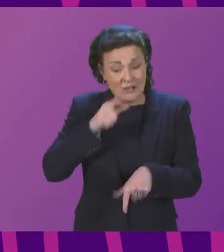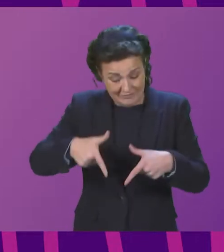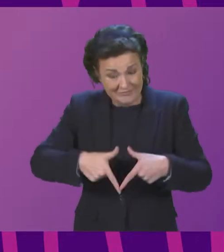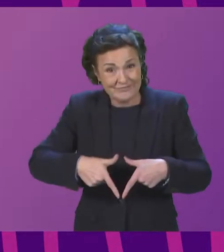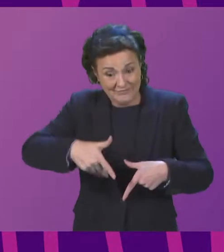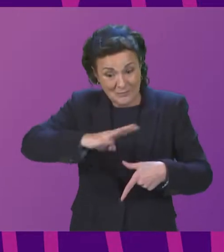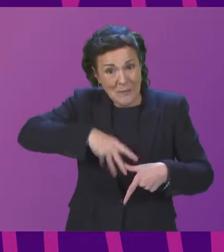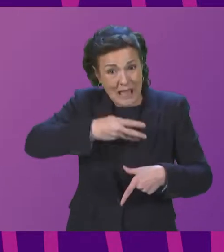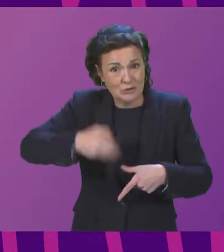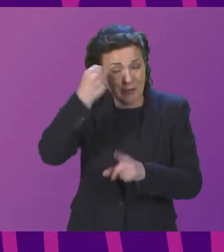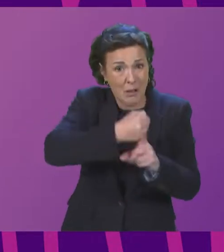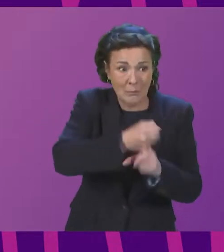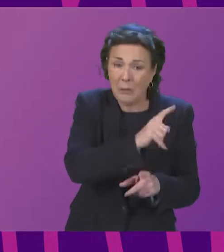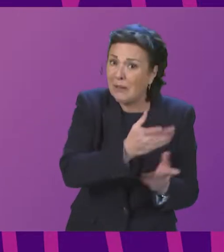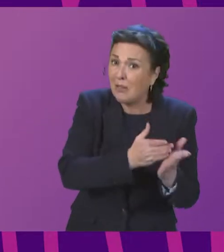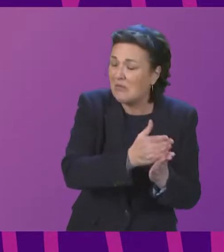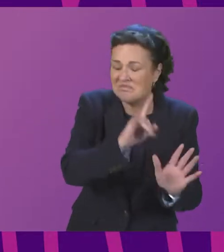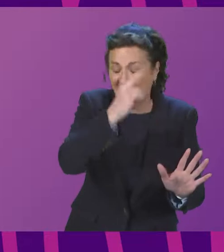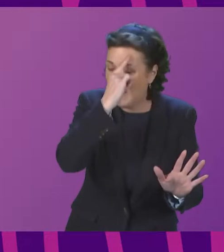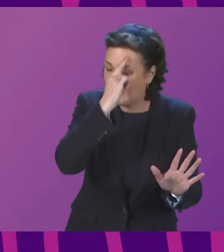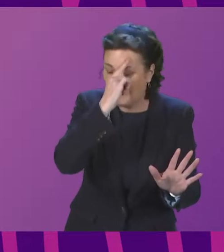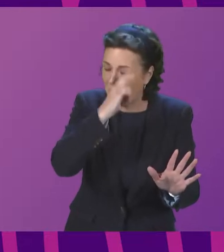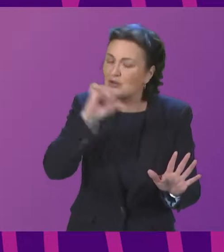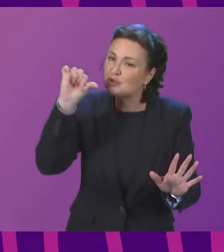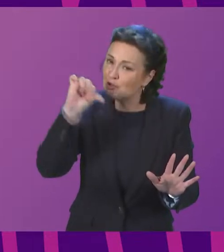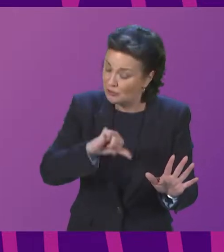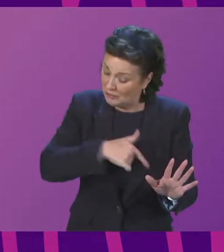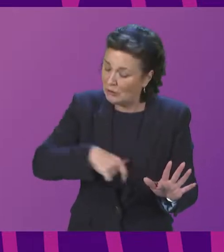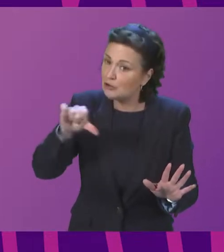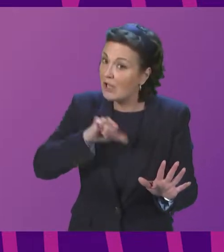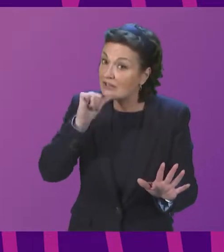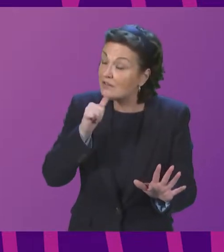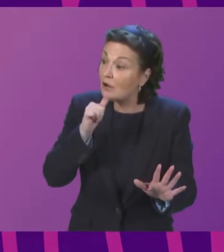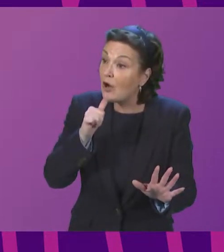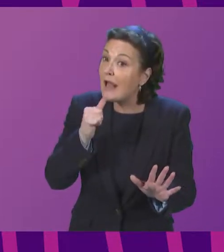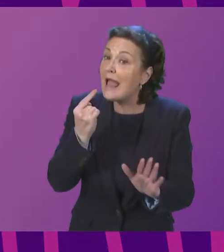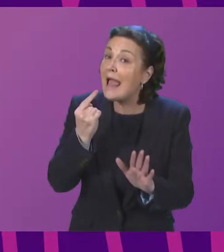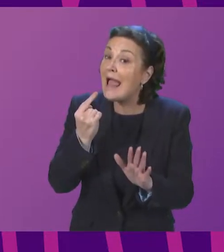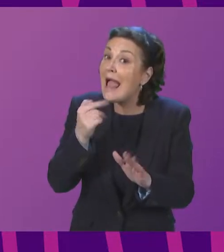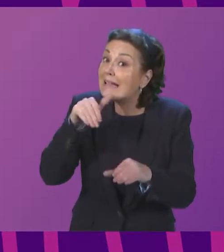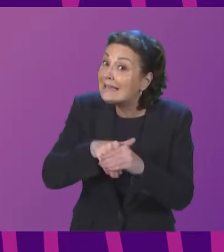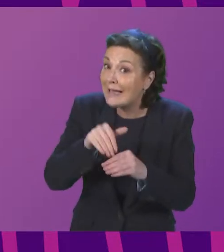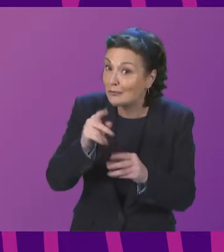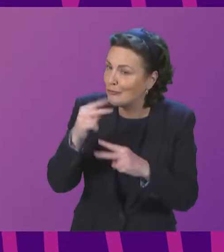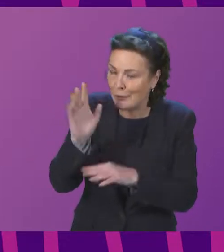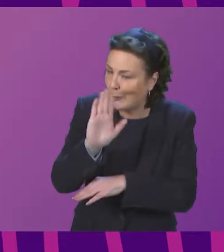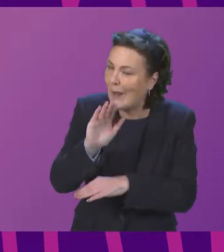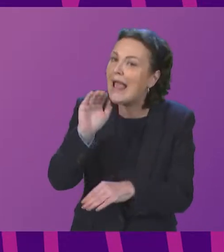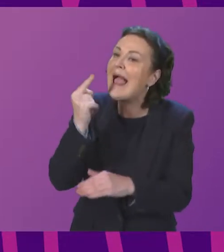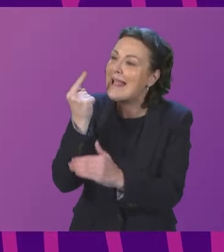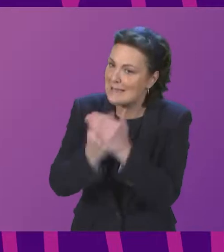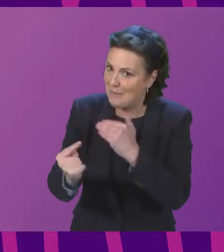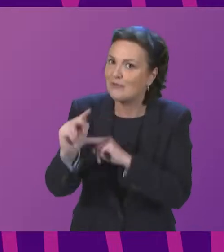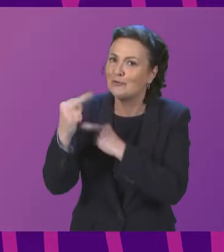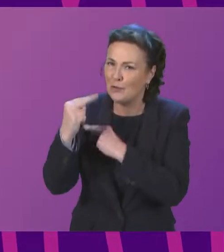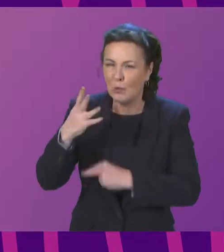committee ask for an independent review not an internal review and get the data to understand the scale of